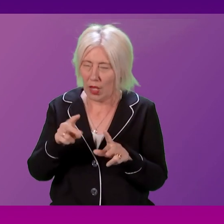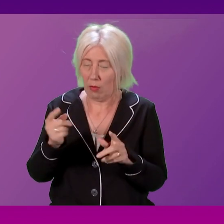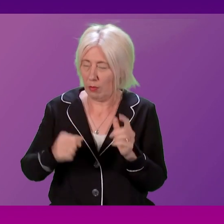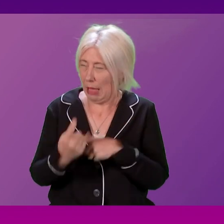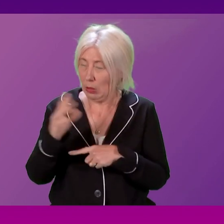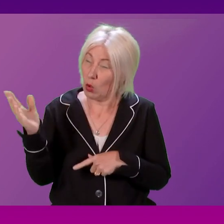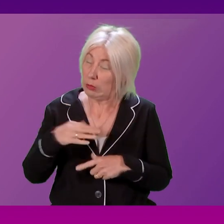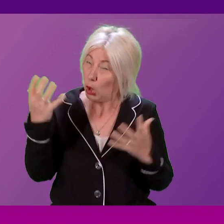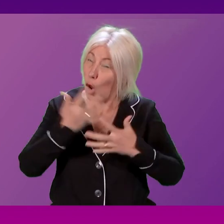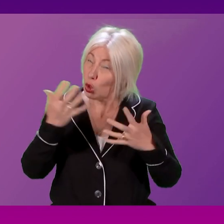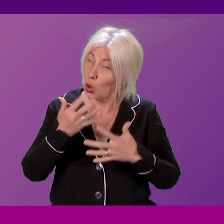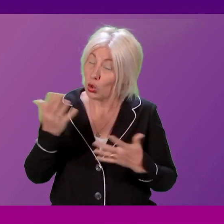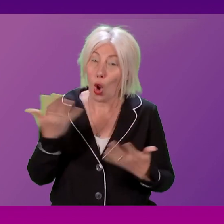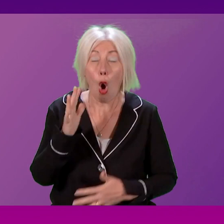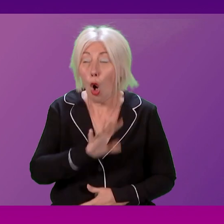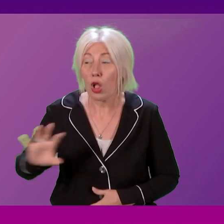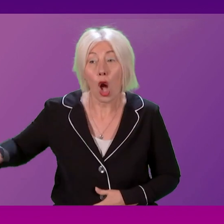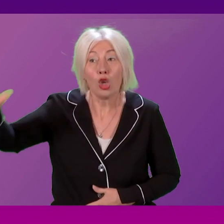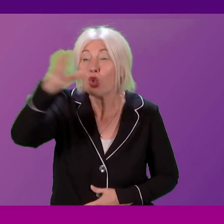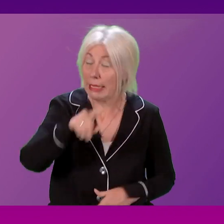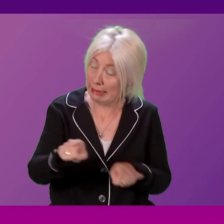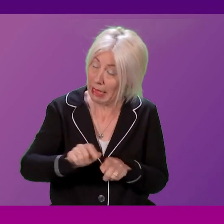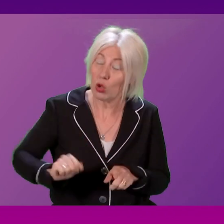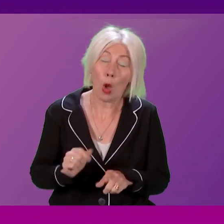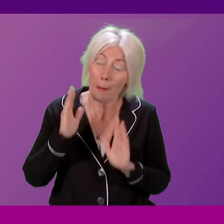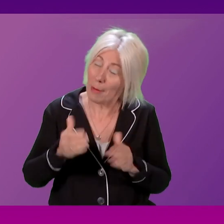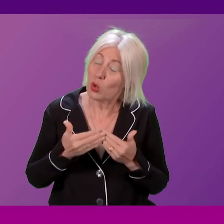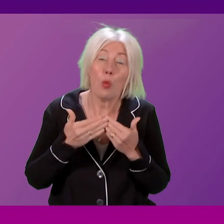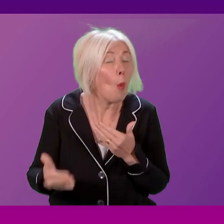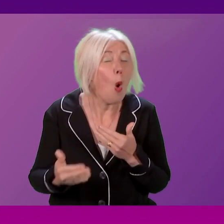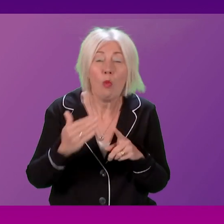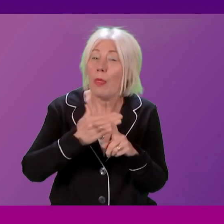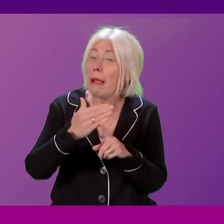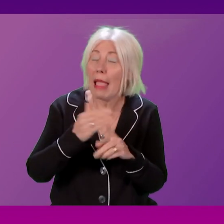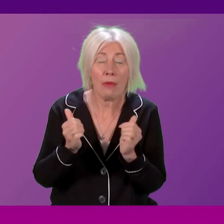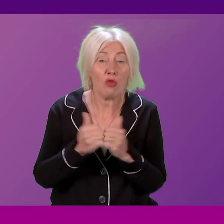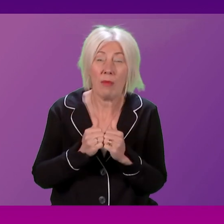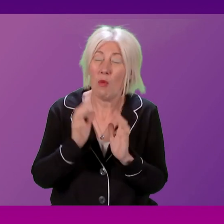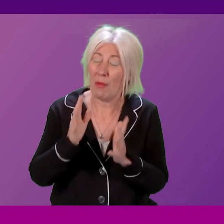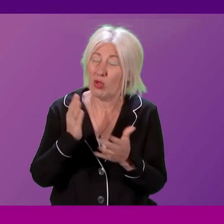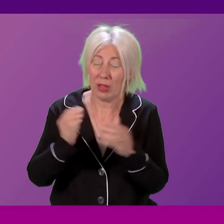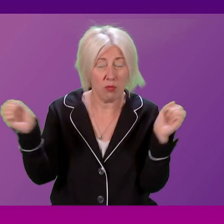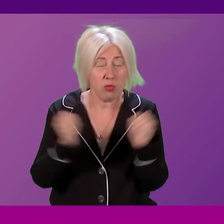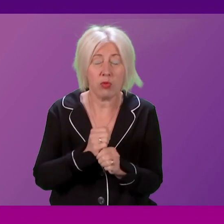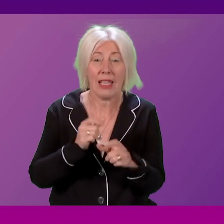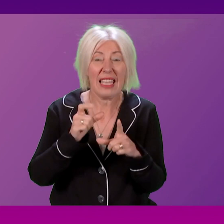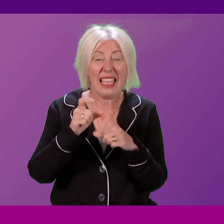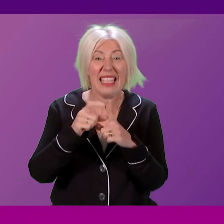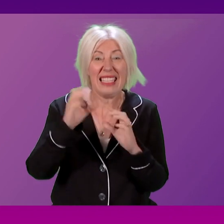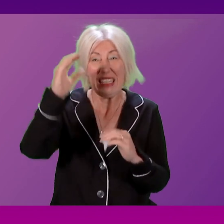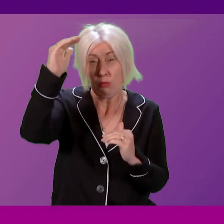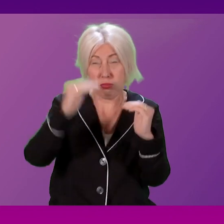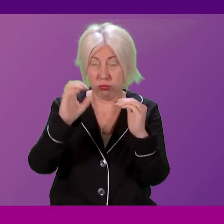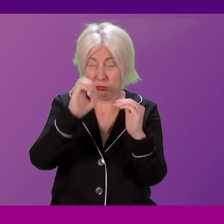all countries, including, of course, Scotland, must seek to do more. The report found that nothing less than radical decarbonisation and